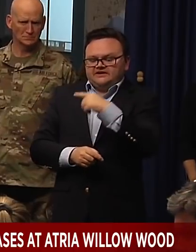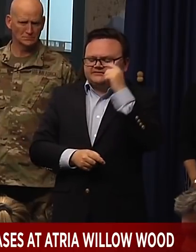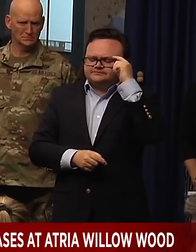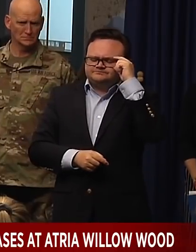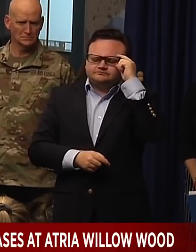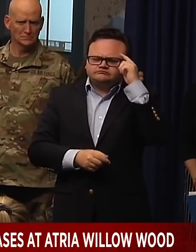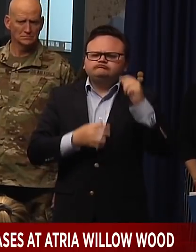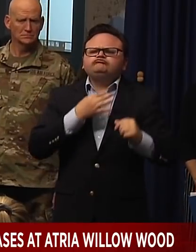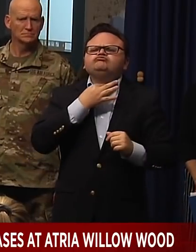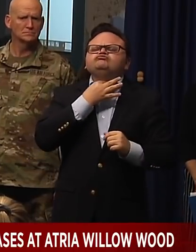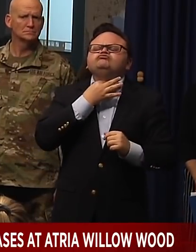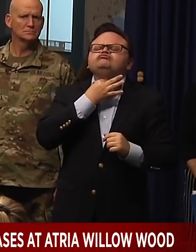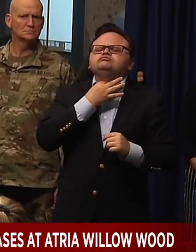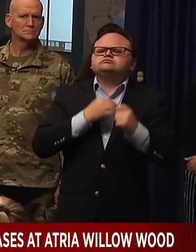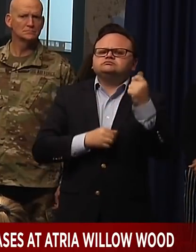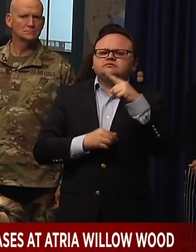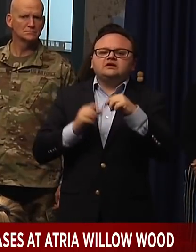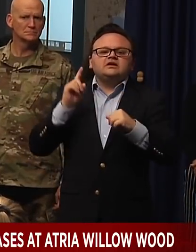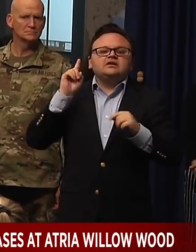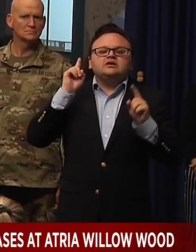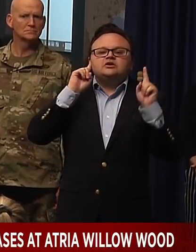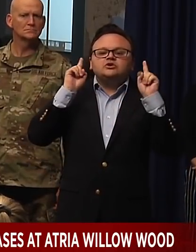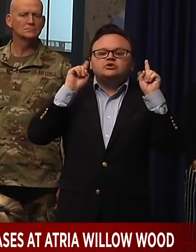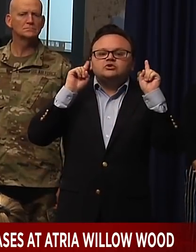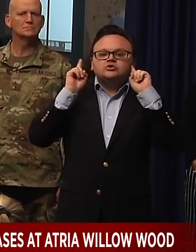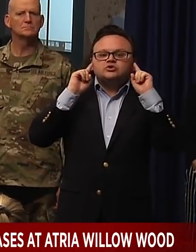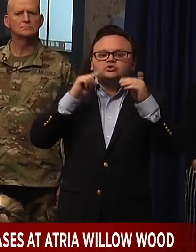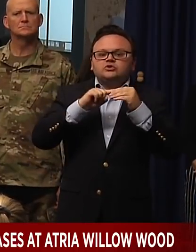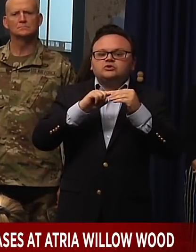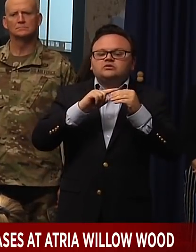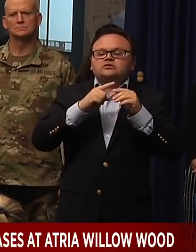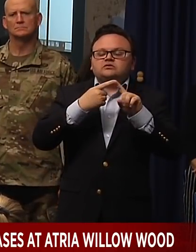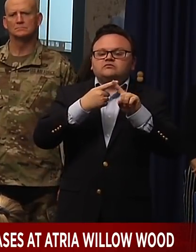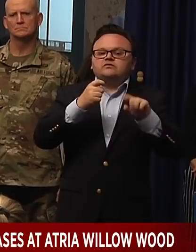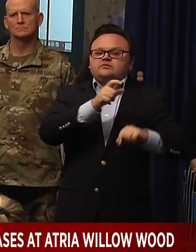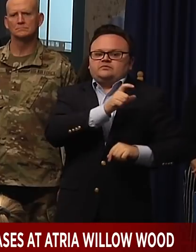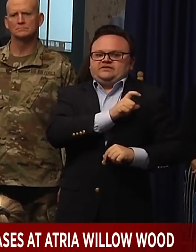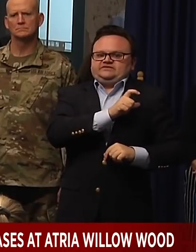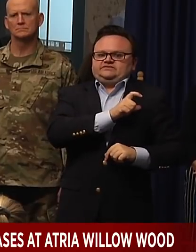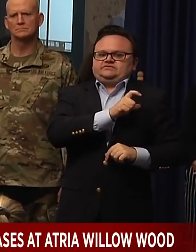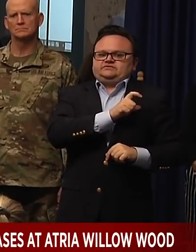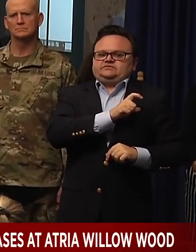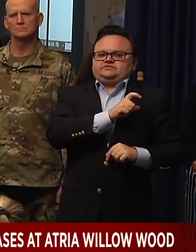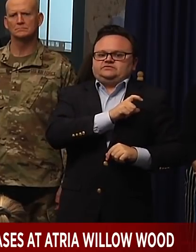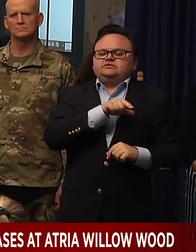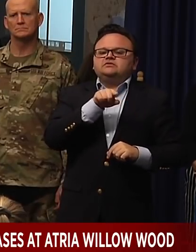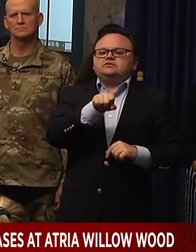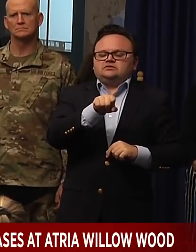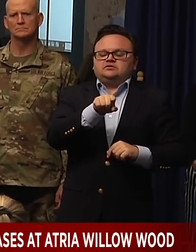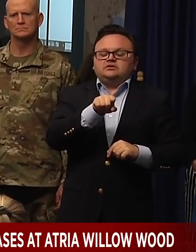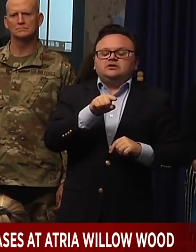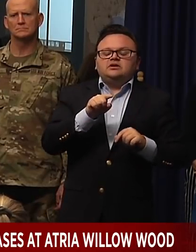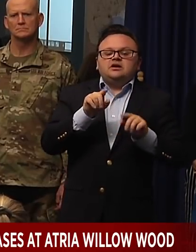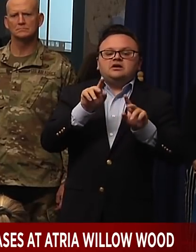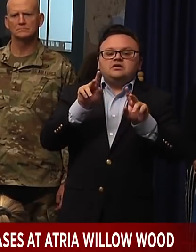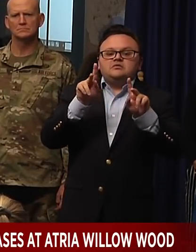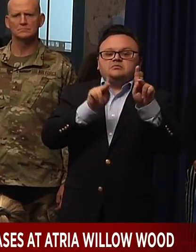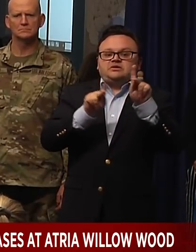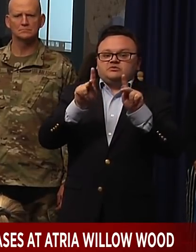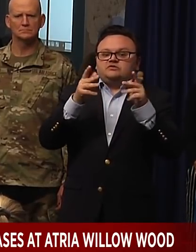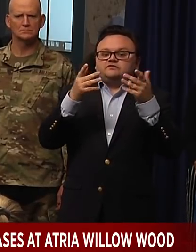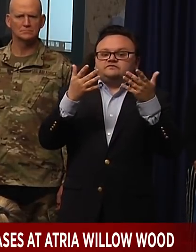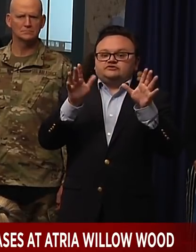some of the law enforcement in the south part of the state, and they're concerned that people aren't following quarantine measures because they're voluntary